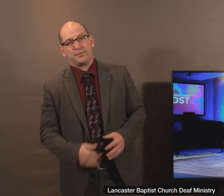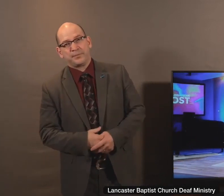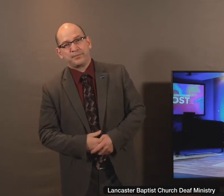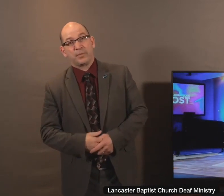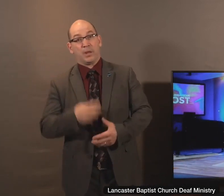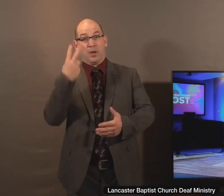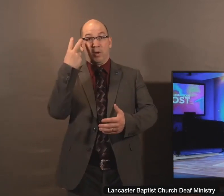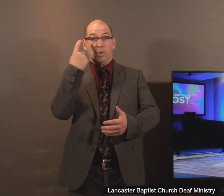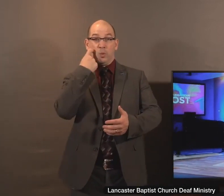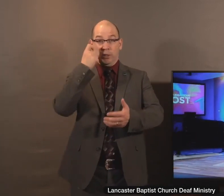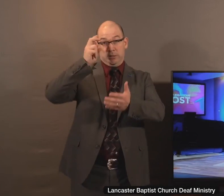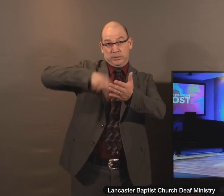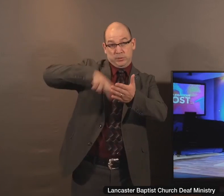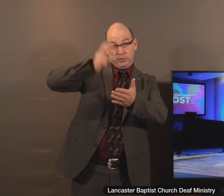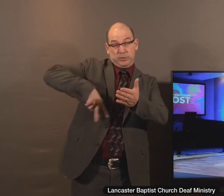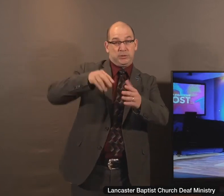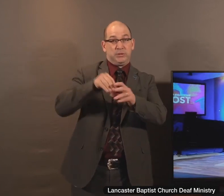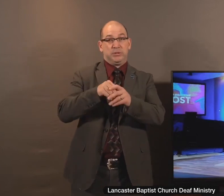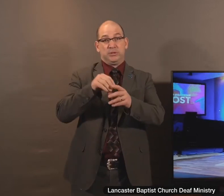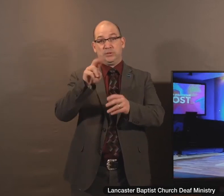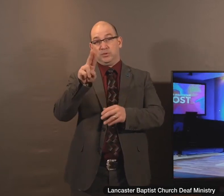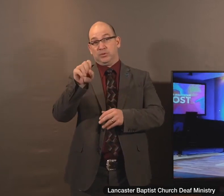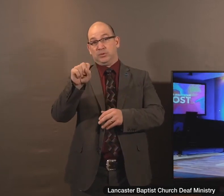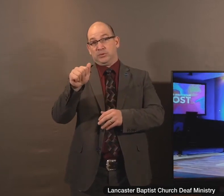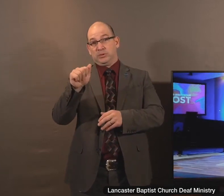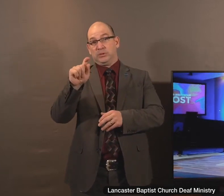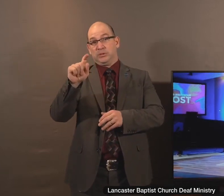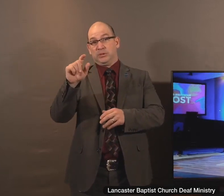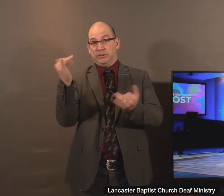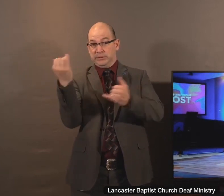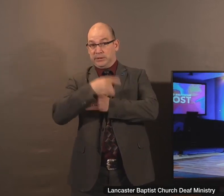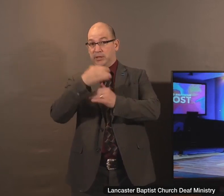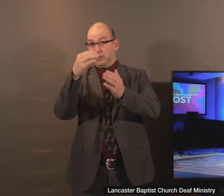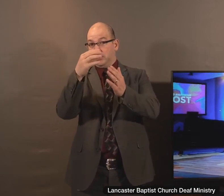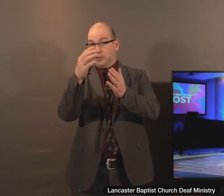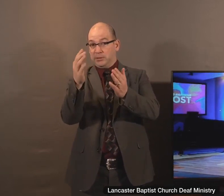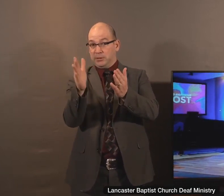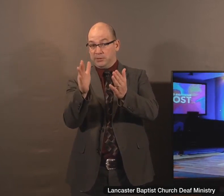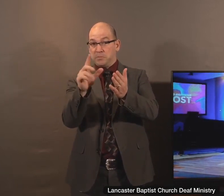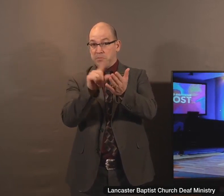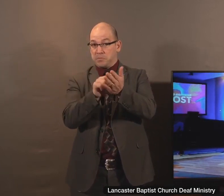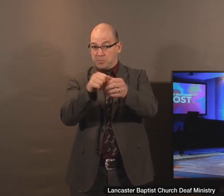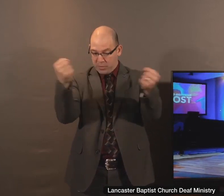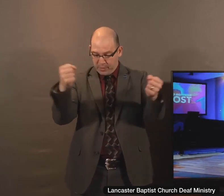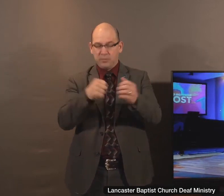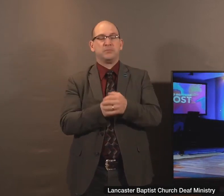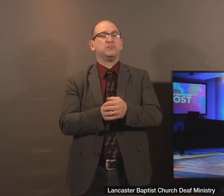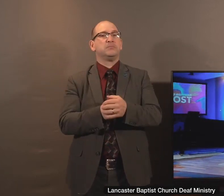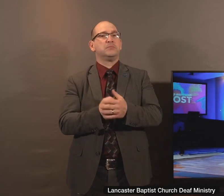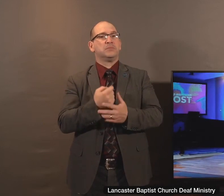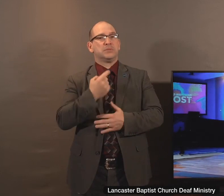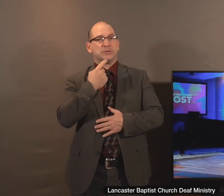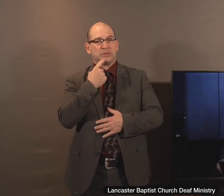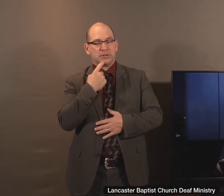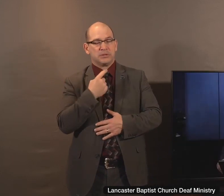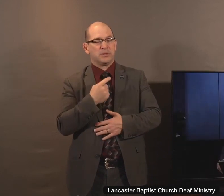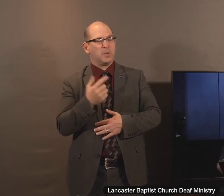read not long ago in USA Today regarding the challenges of mothers, and the article said nearly half of moms